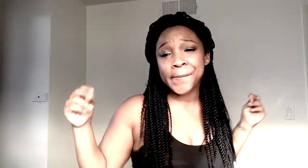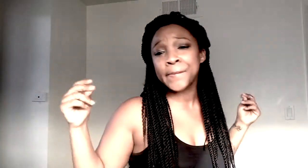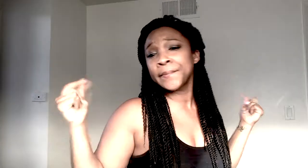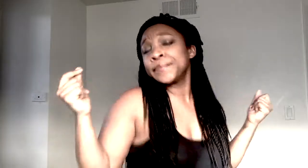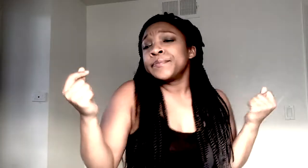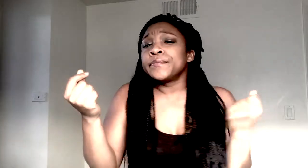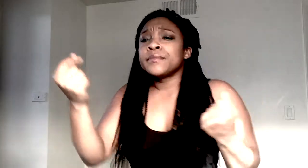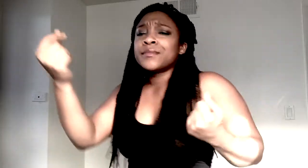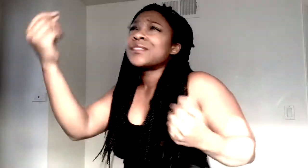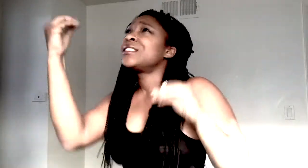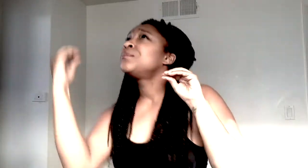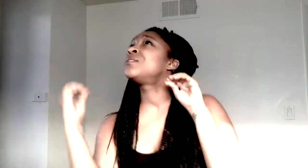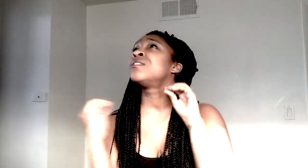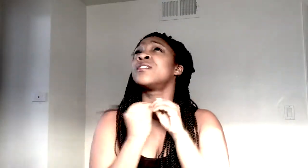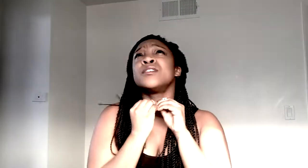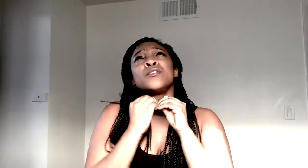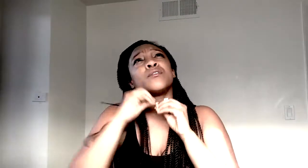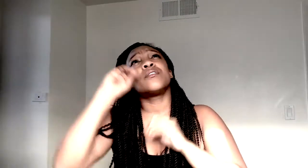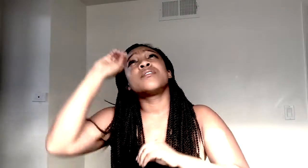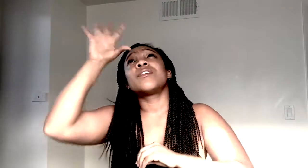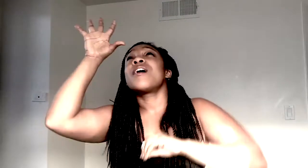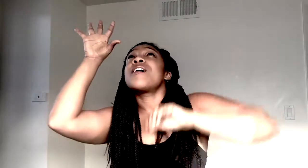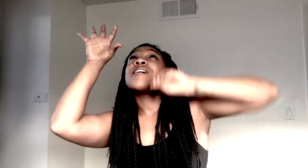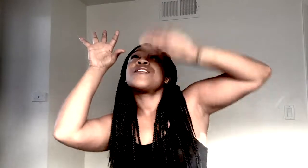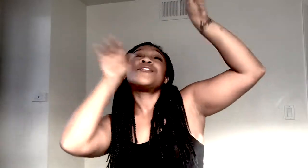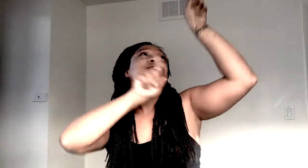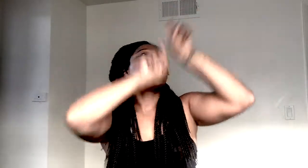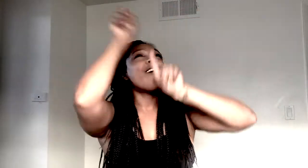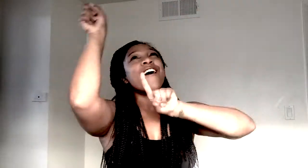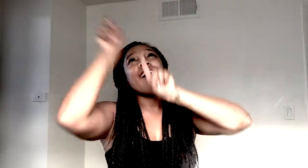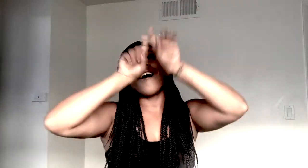Kiss me under the light of a thousand stars